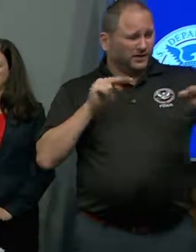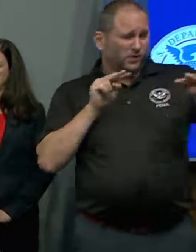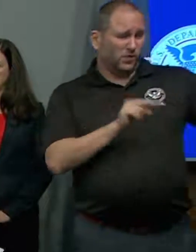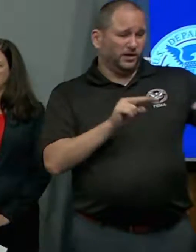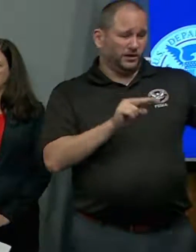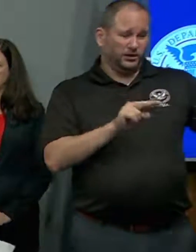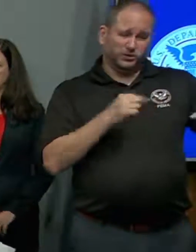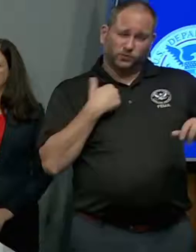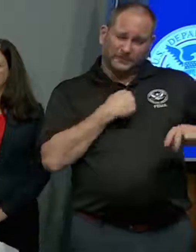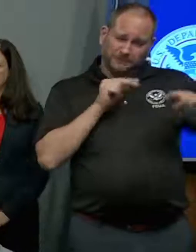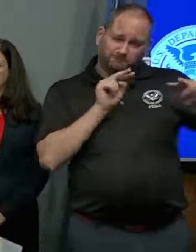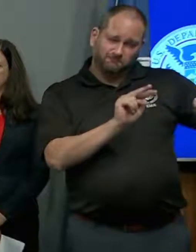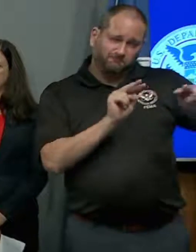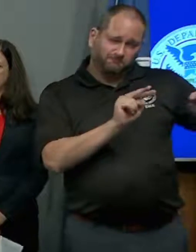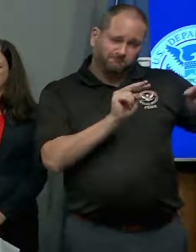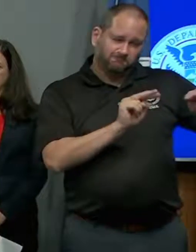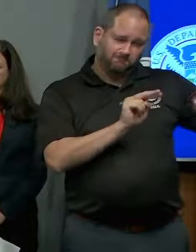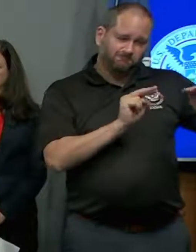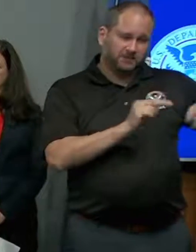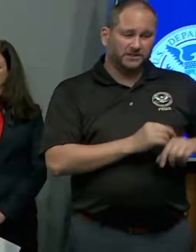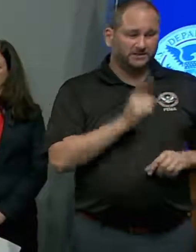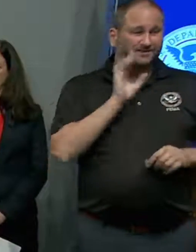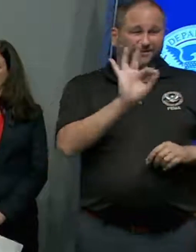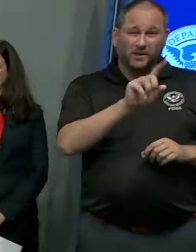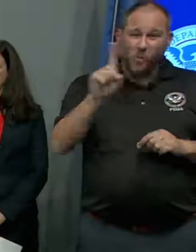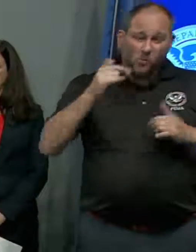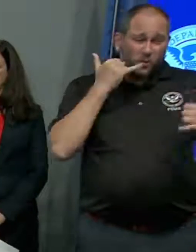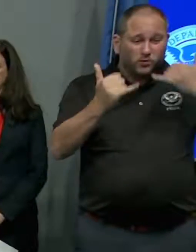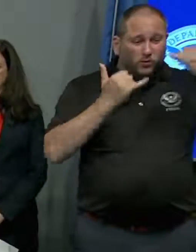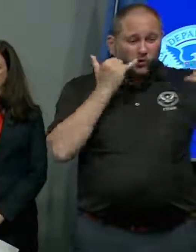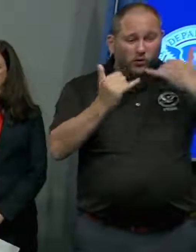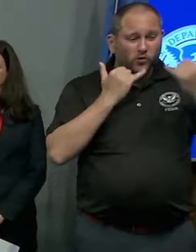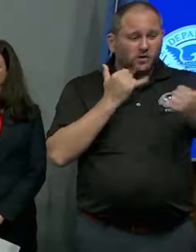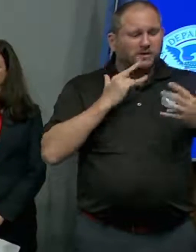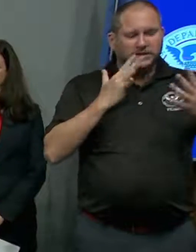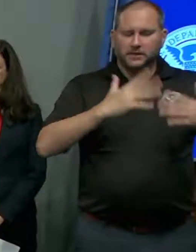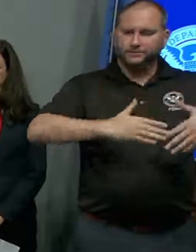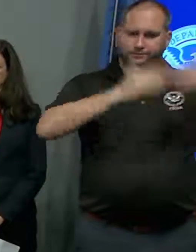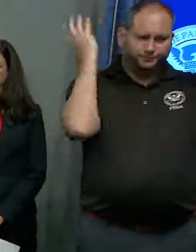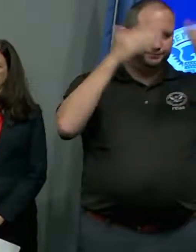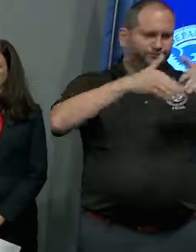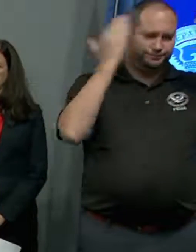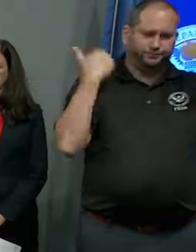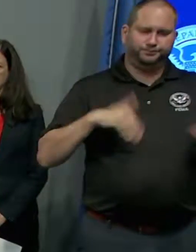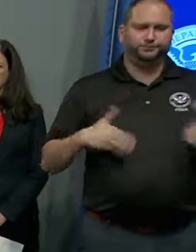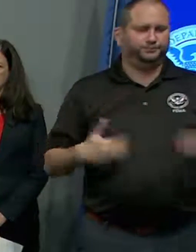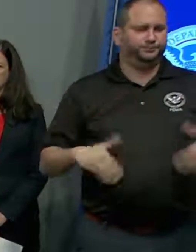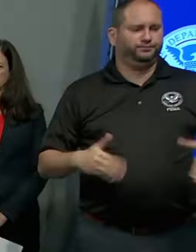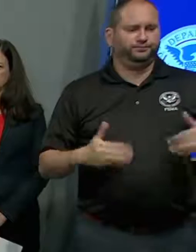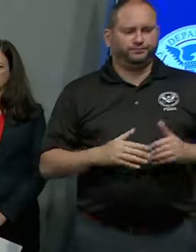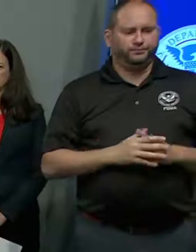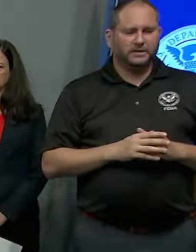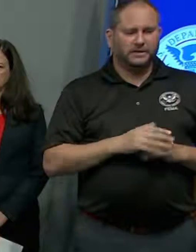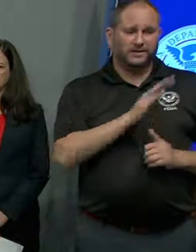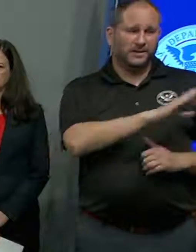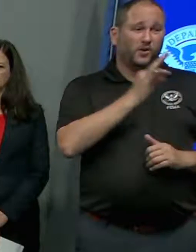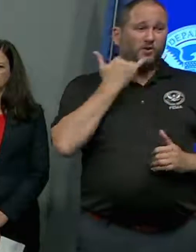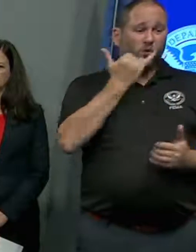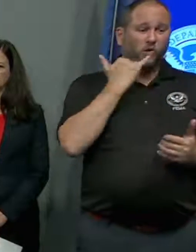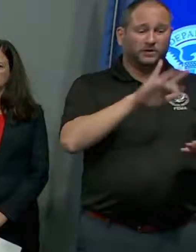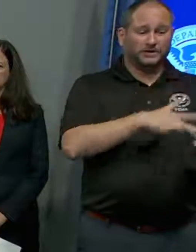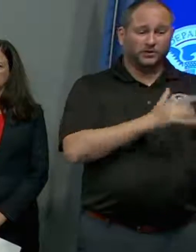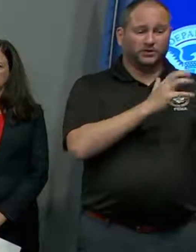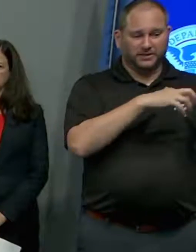around the clock because the 911 calls have inundated the call centers down in Texas. We're taking that overflow and we're